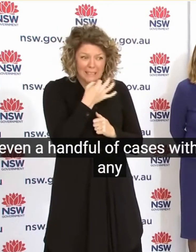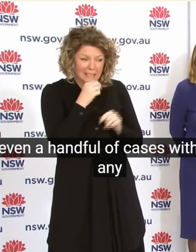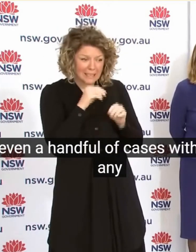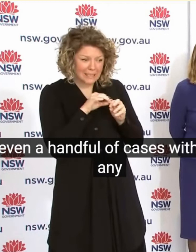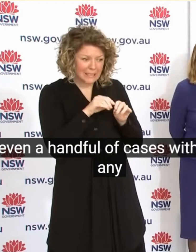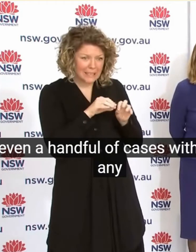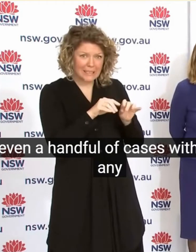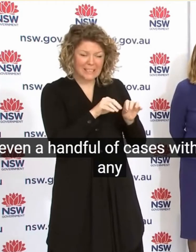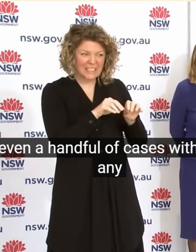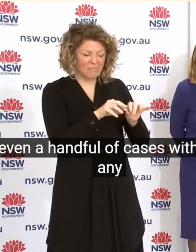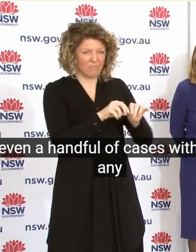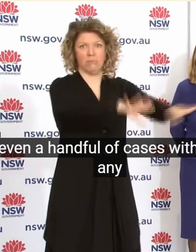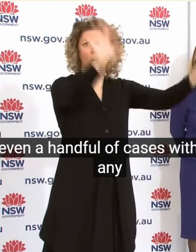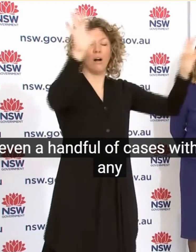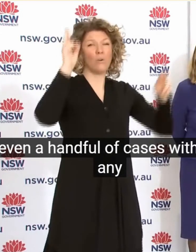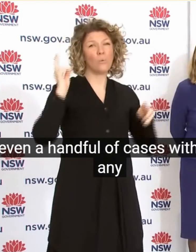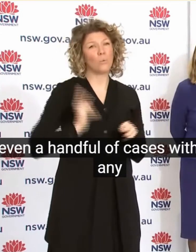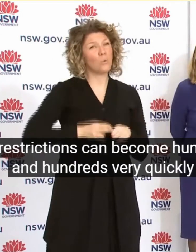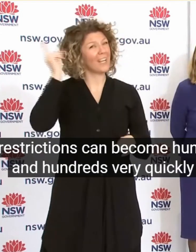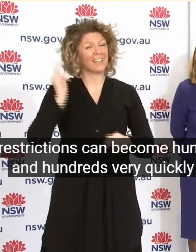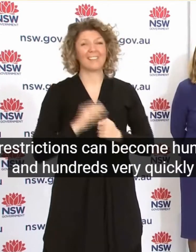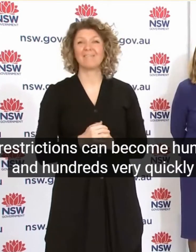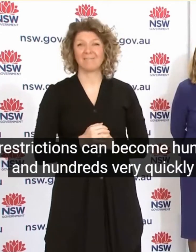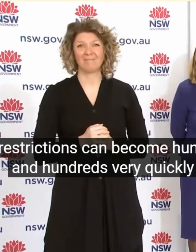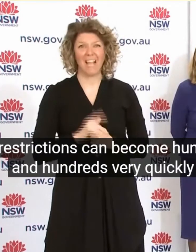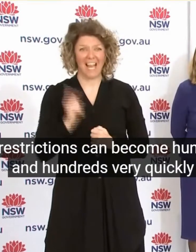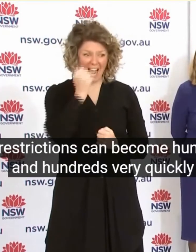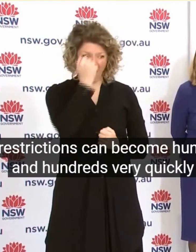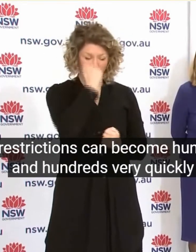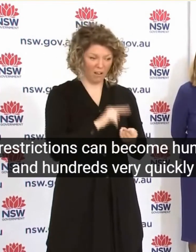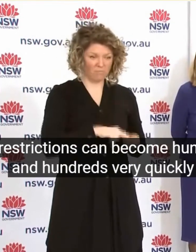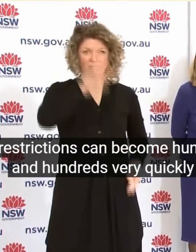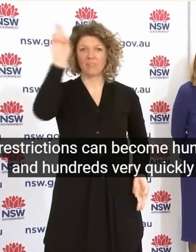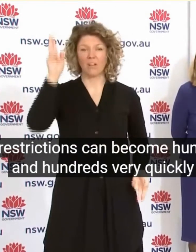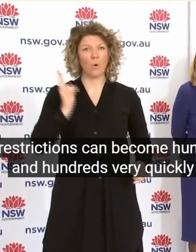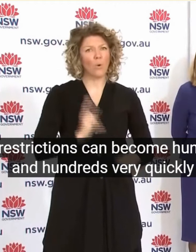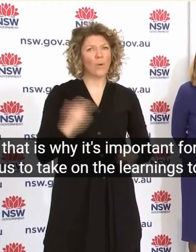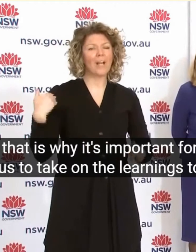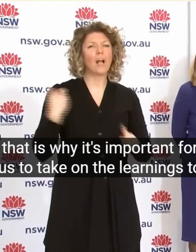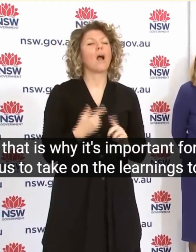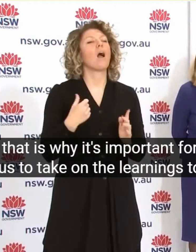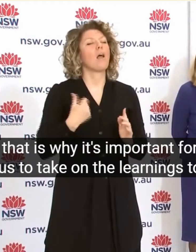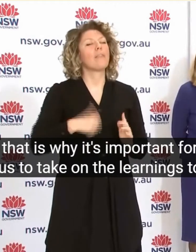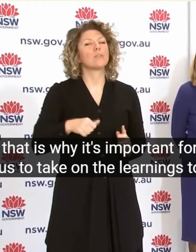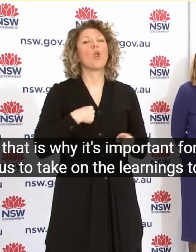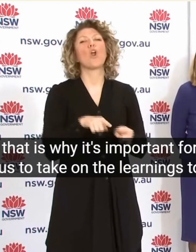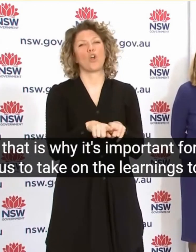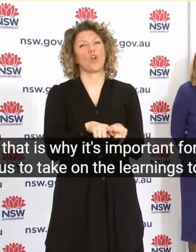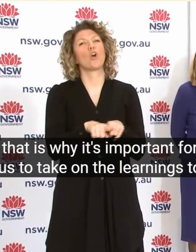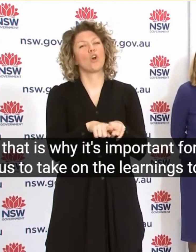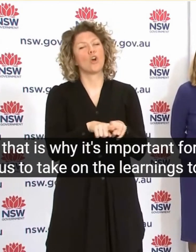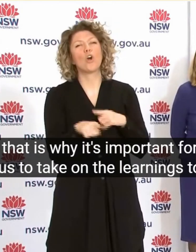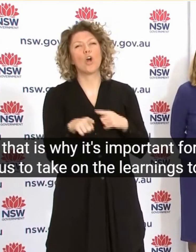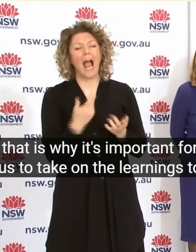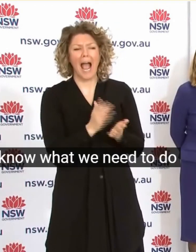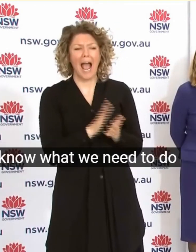Can Become Hundreds And Hundreds Very Quickly And That Is Why It Is Important For Us To Take On The Learning To Know What We Need To Do In